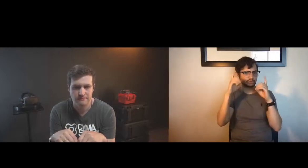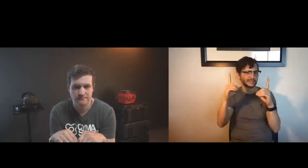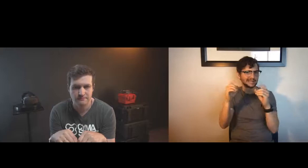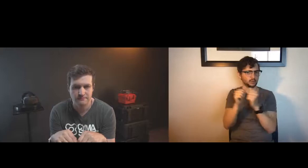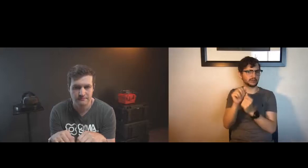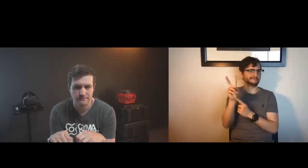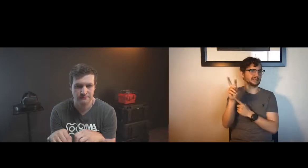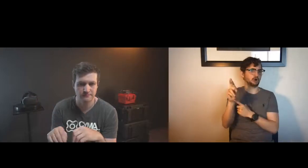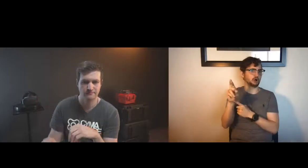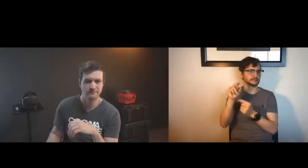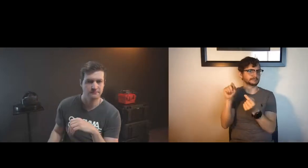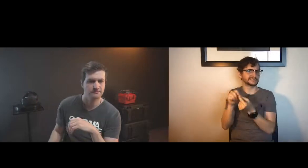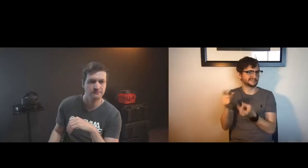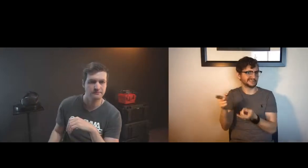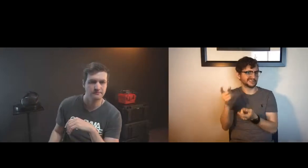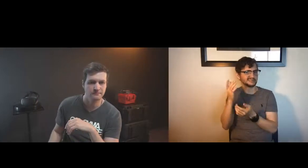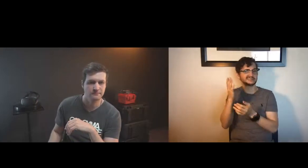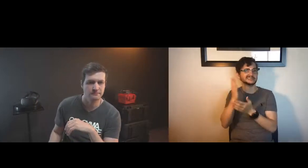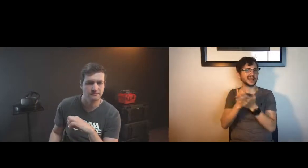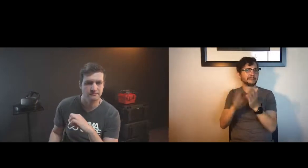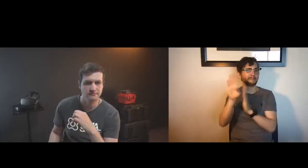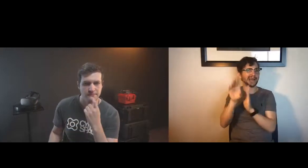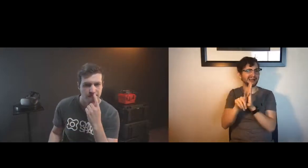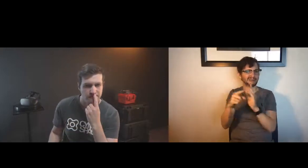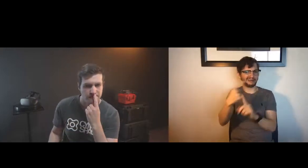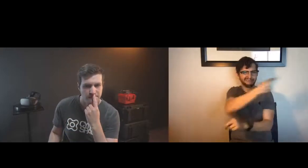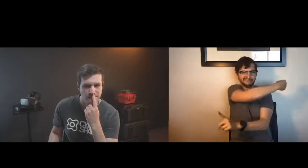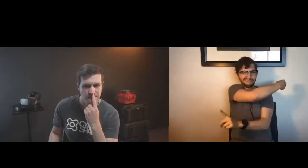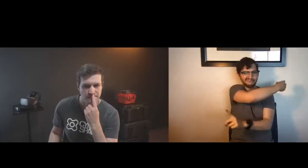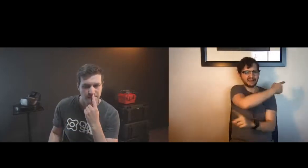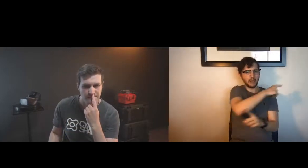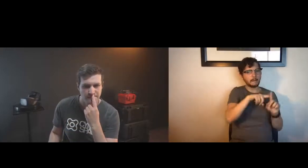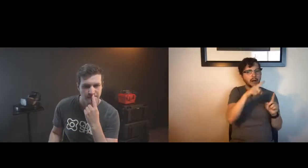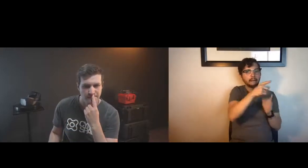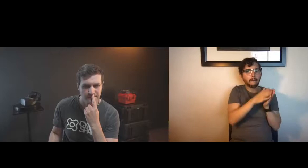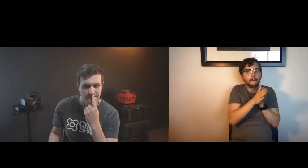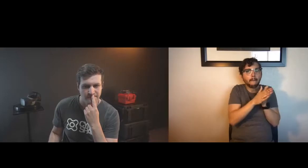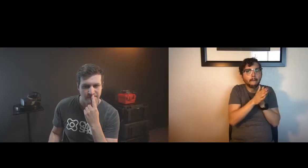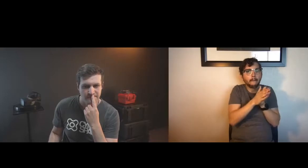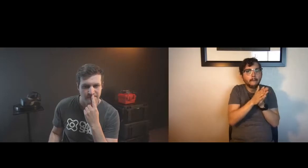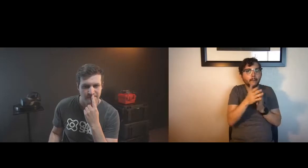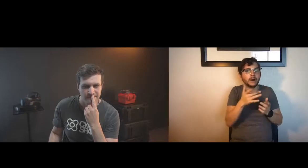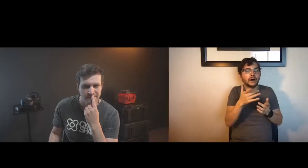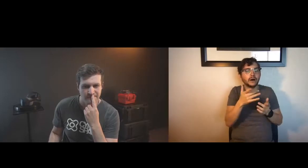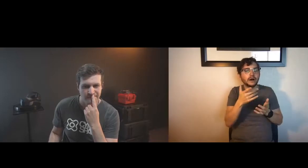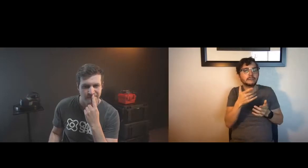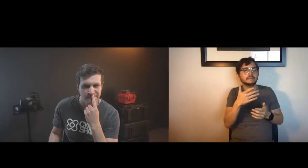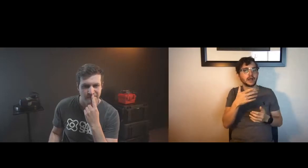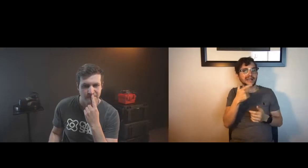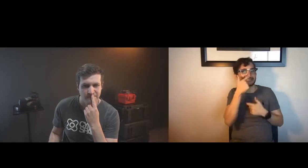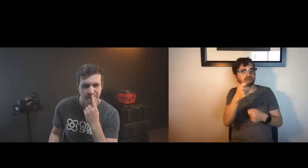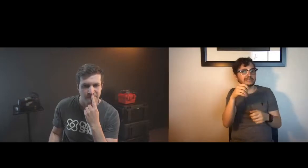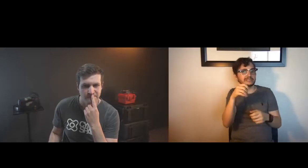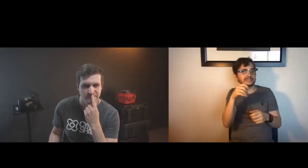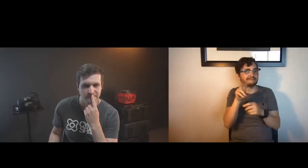a a group of people that don't have formal education in vr some of them have really vastly different